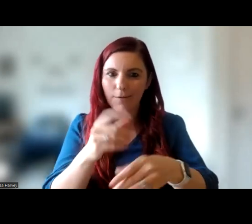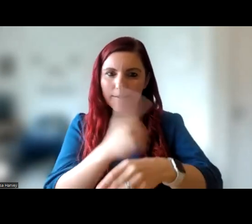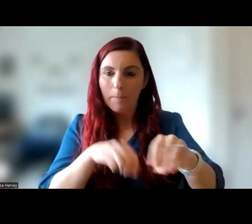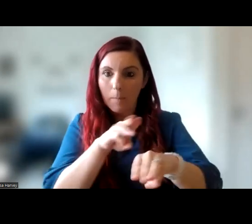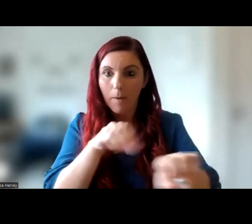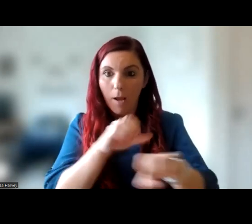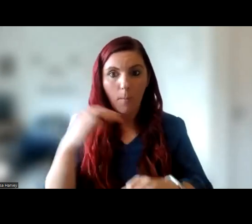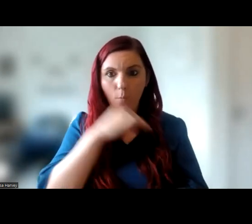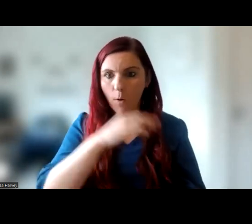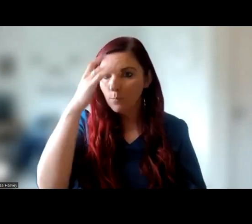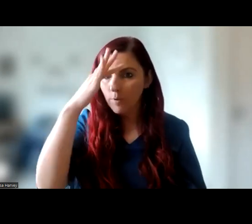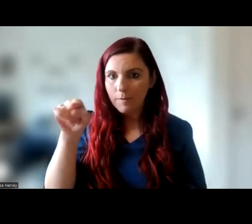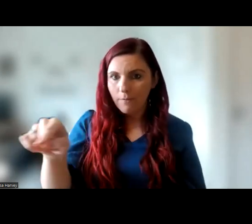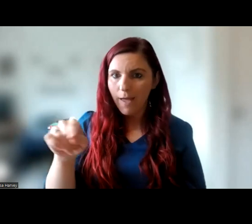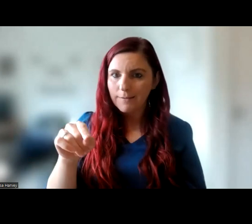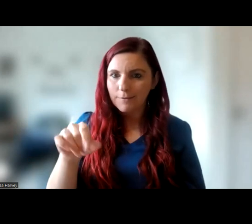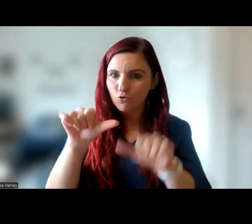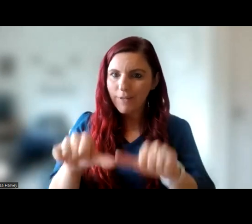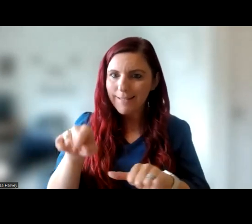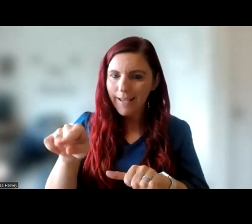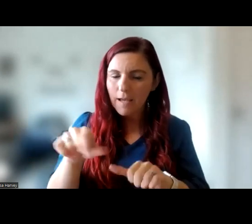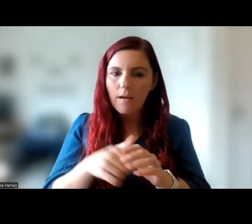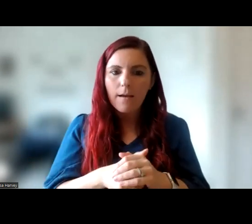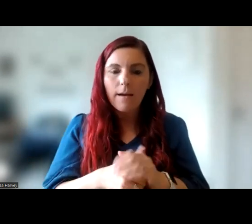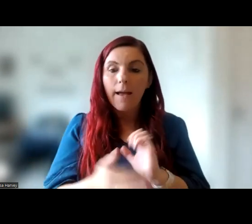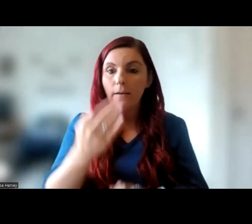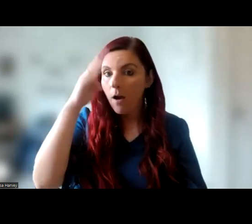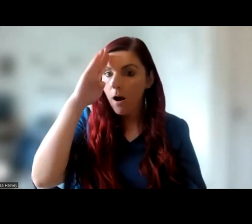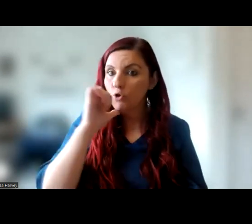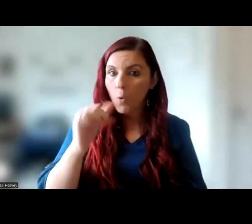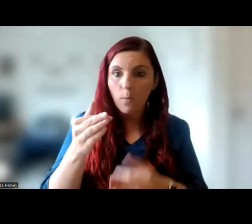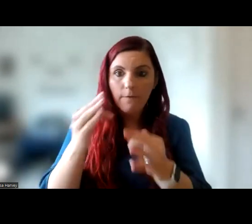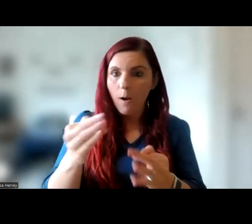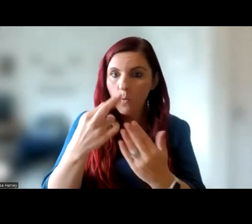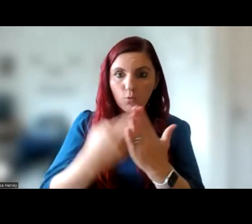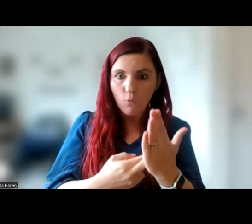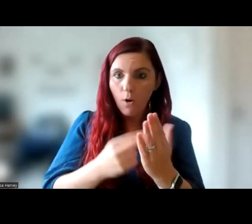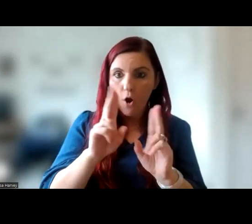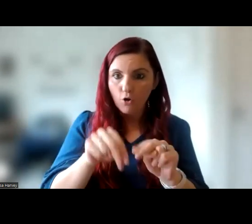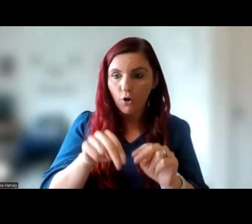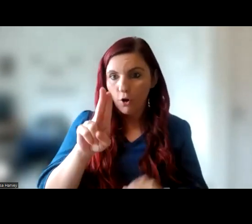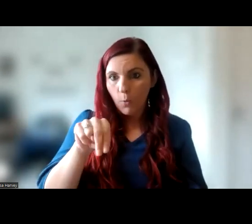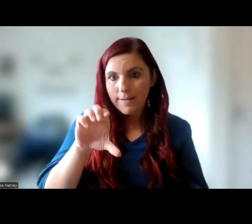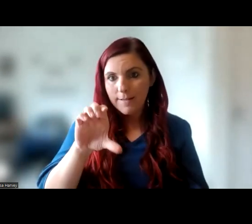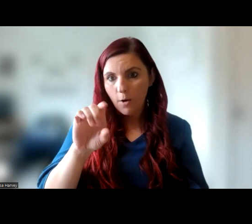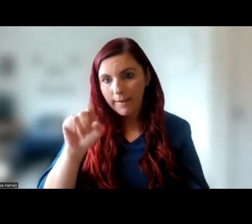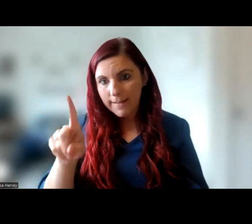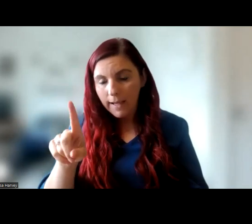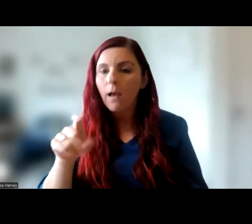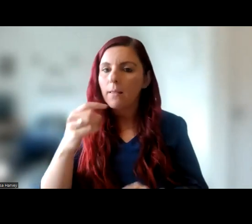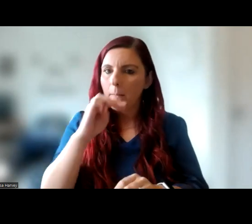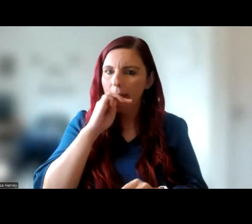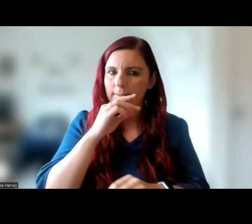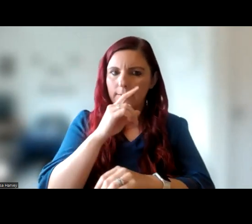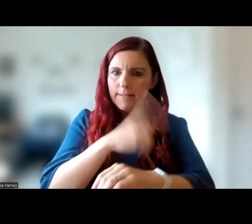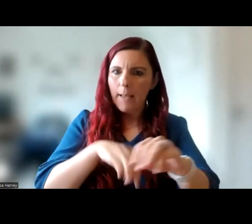that treaty. If Ireland is to fulfil its obligations under the UNCRPD, disabled people